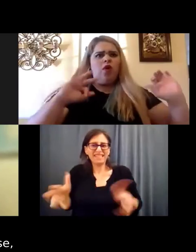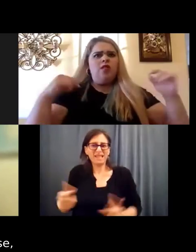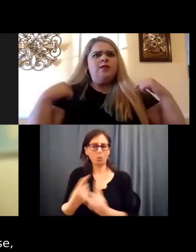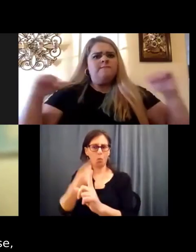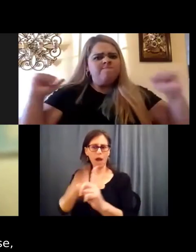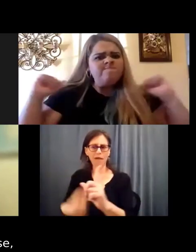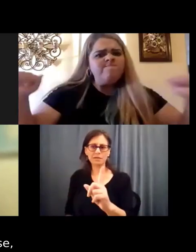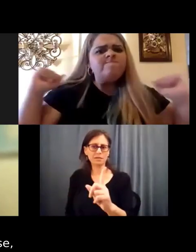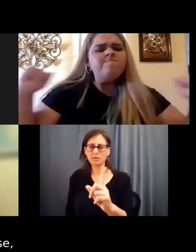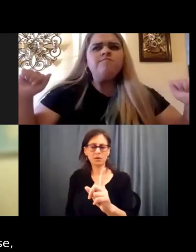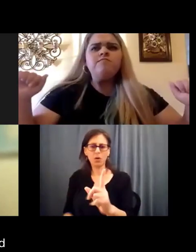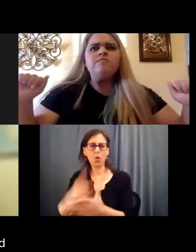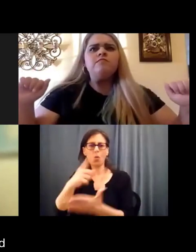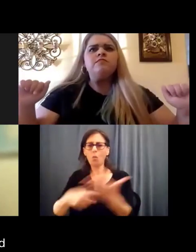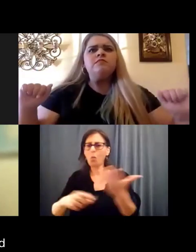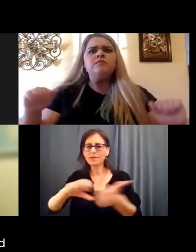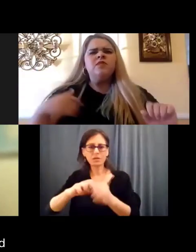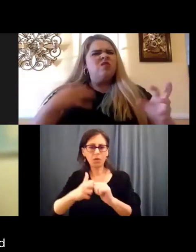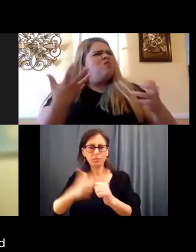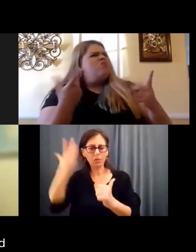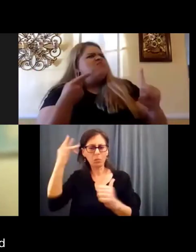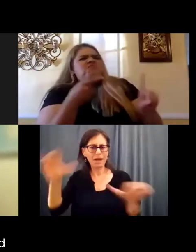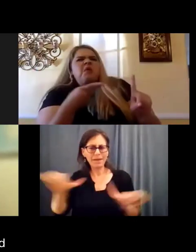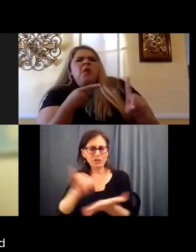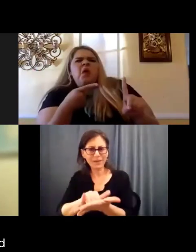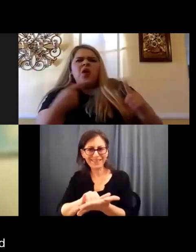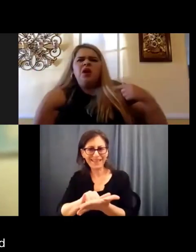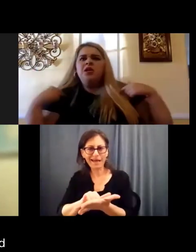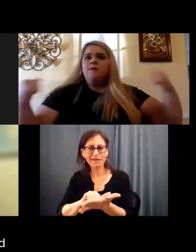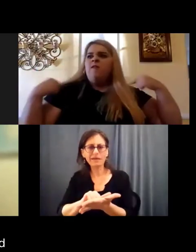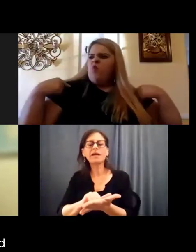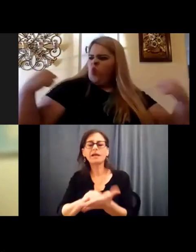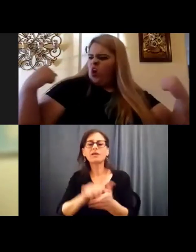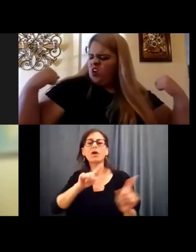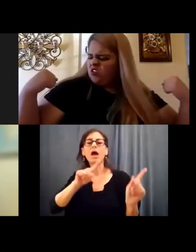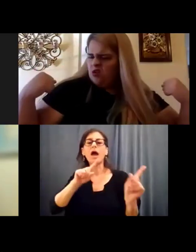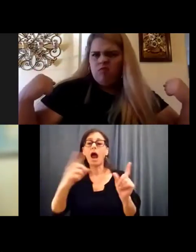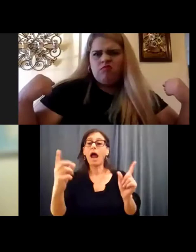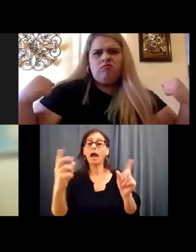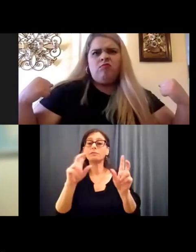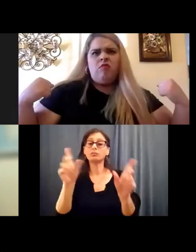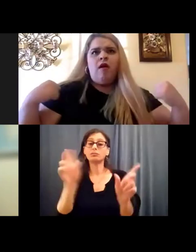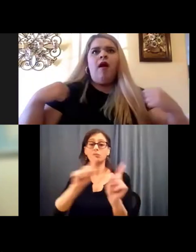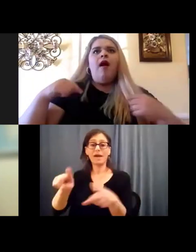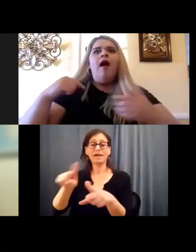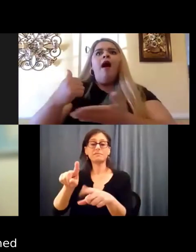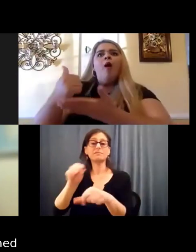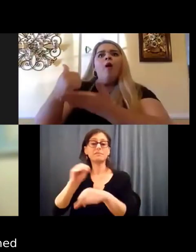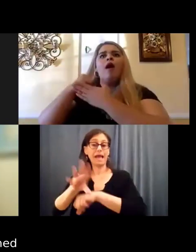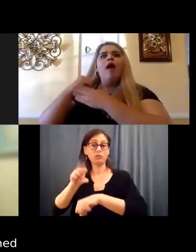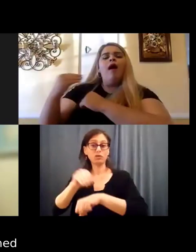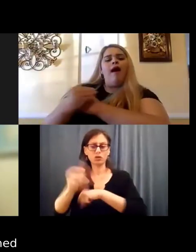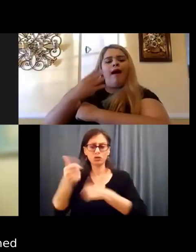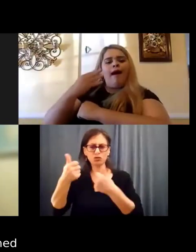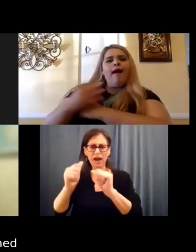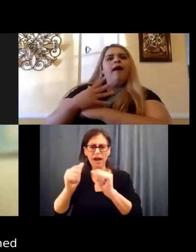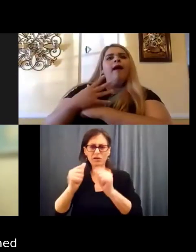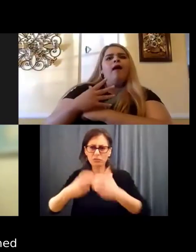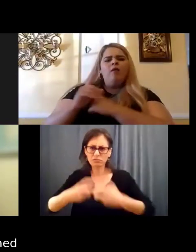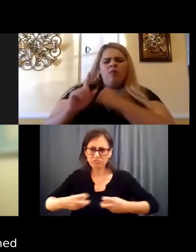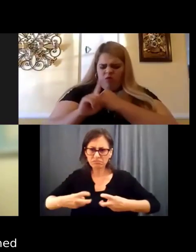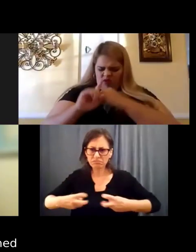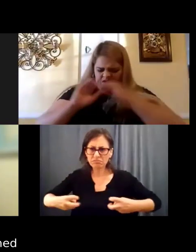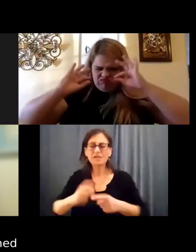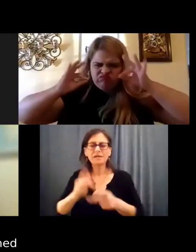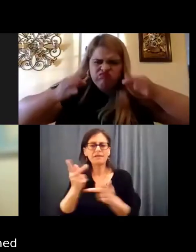the, you know, what is the issue here? Why am I doing this? And I put myself into counseling to be able to figure it out because it was so